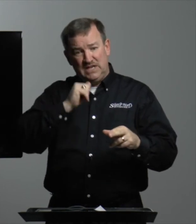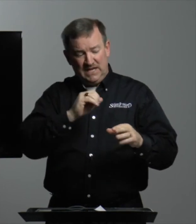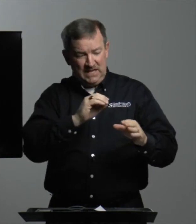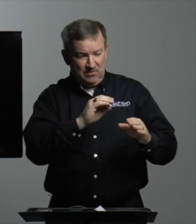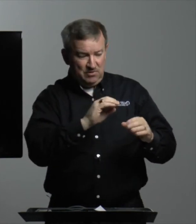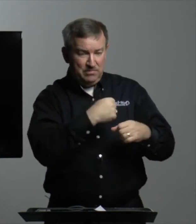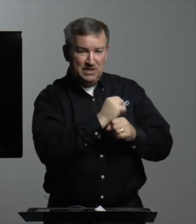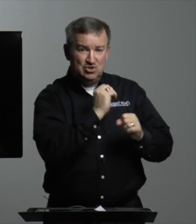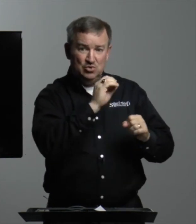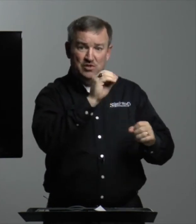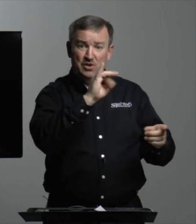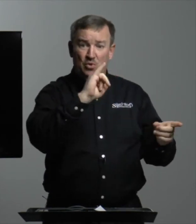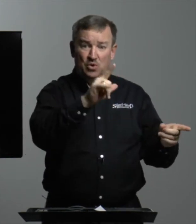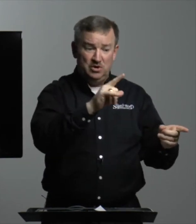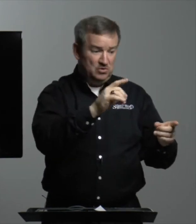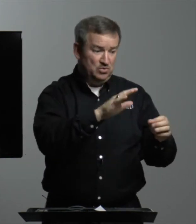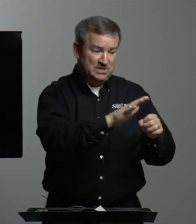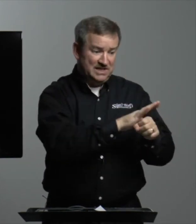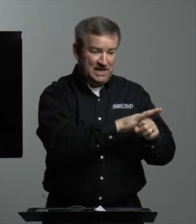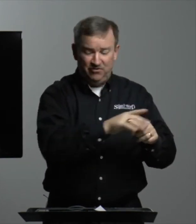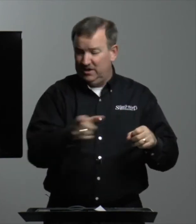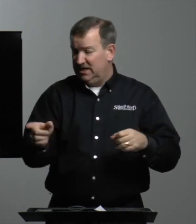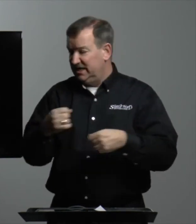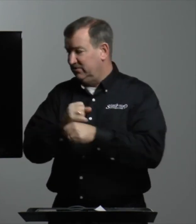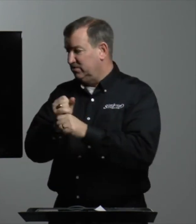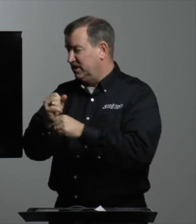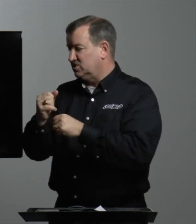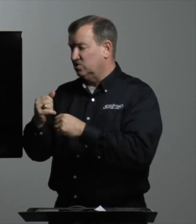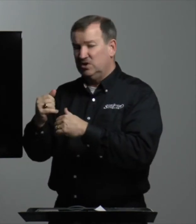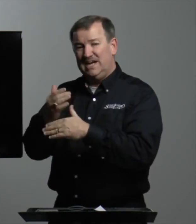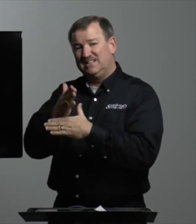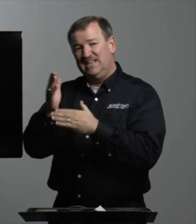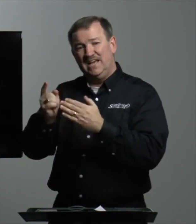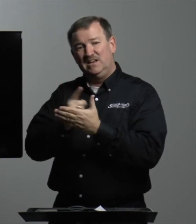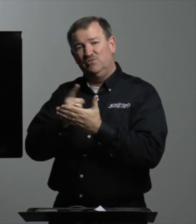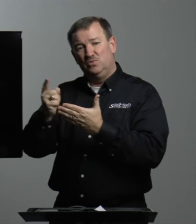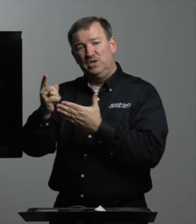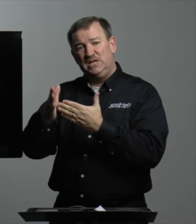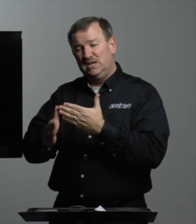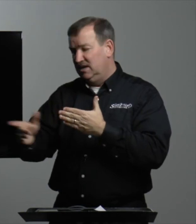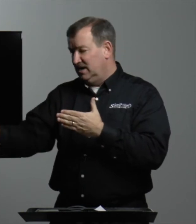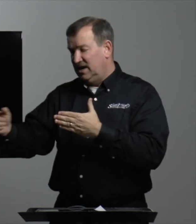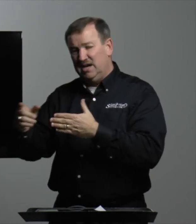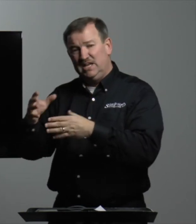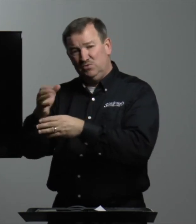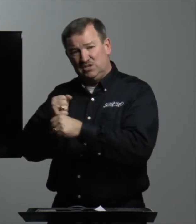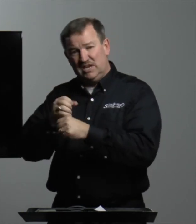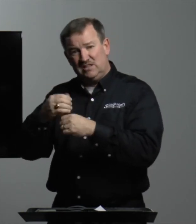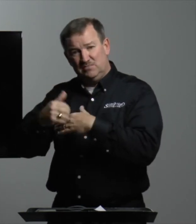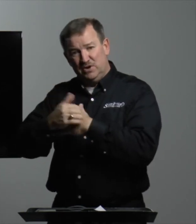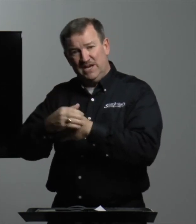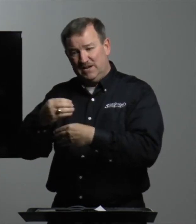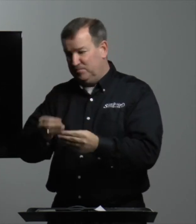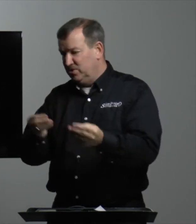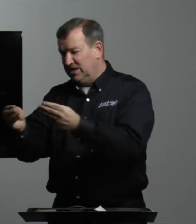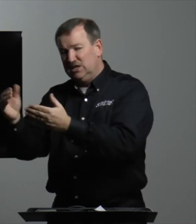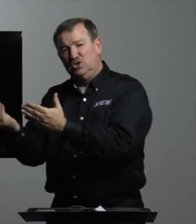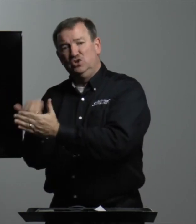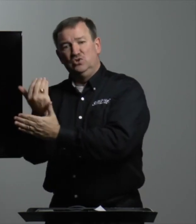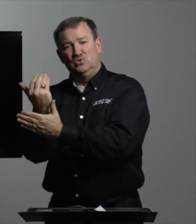day he would make sure the oil was enough. He would make sure at the end of the week, he would take the bread and put in new